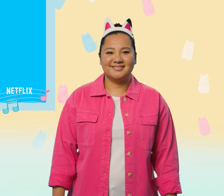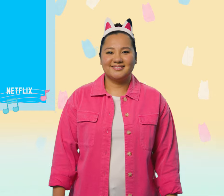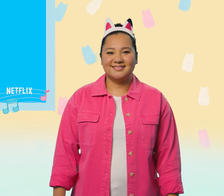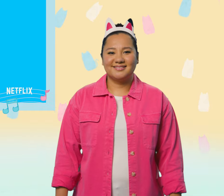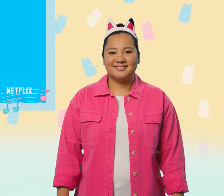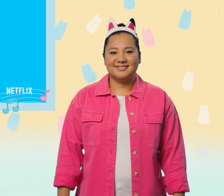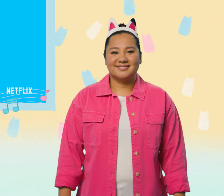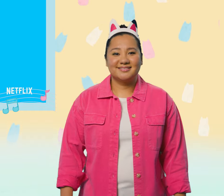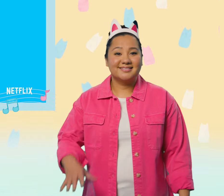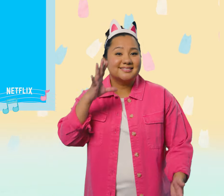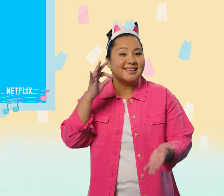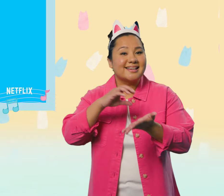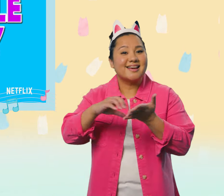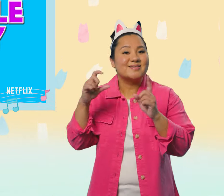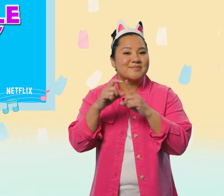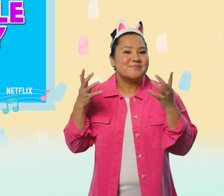Cakey's words of the day are... Sprinkle Party!